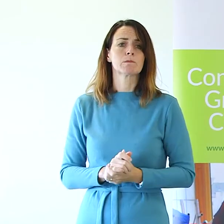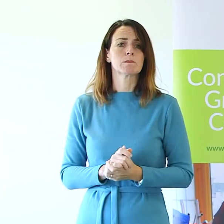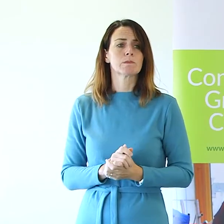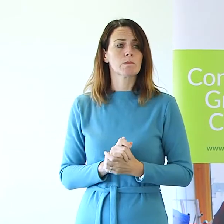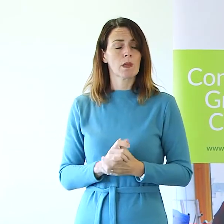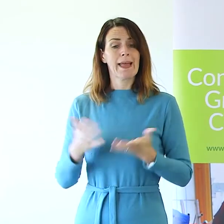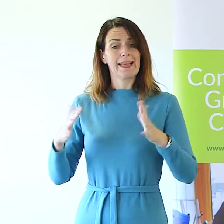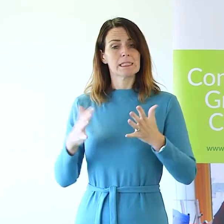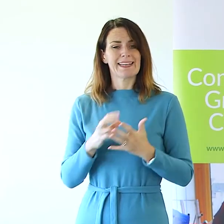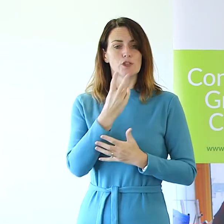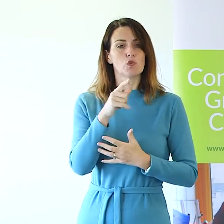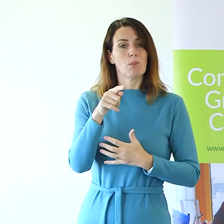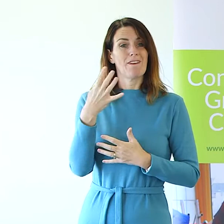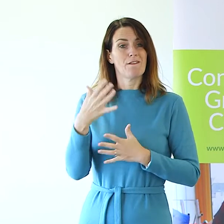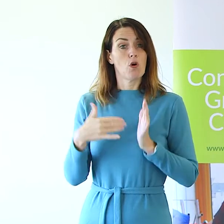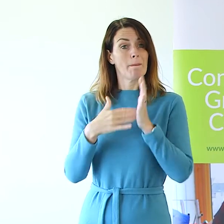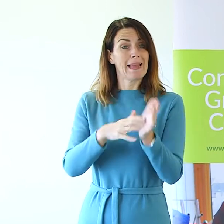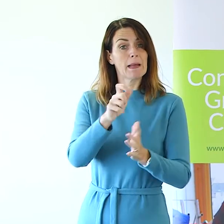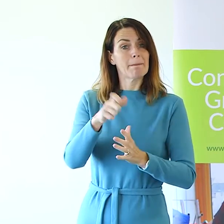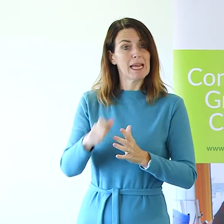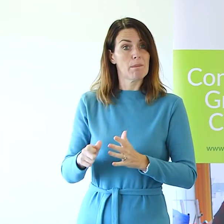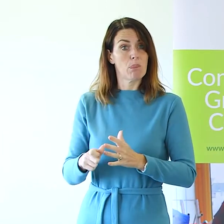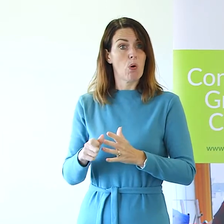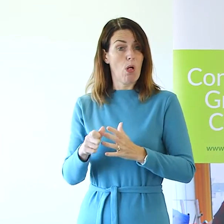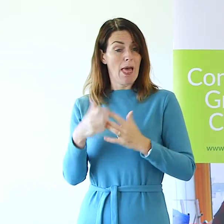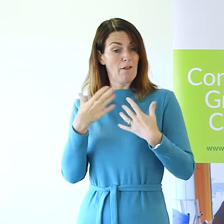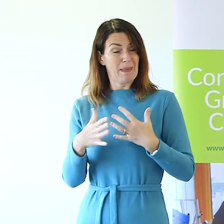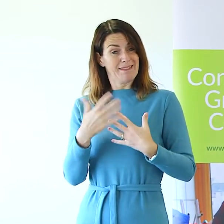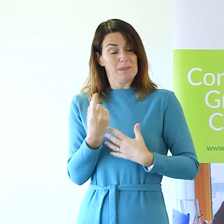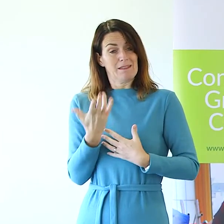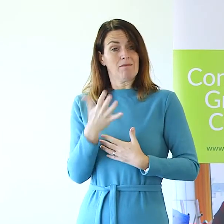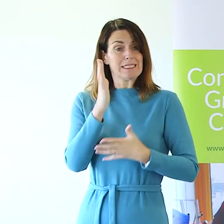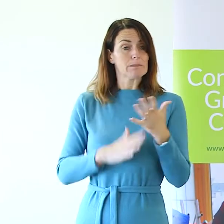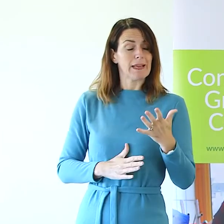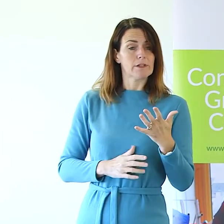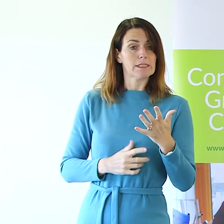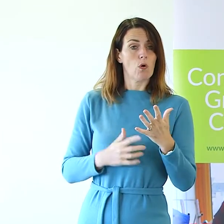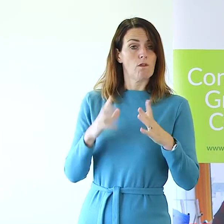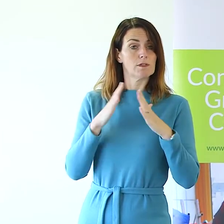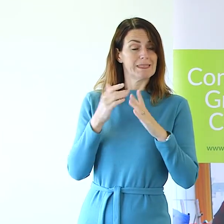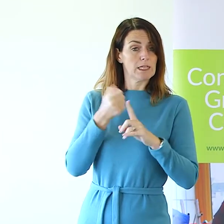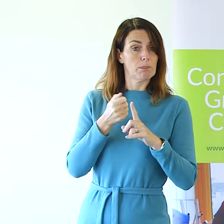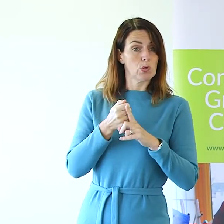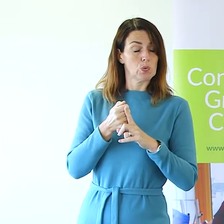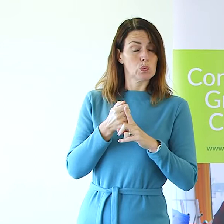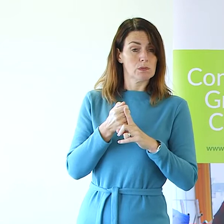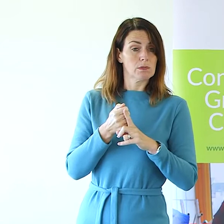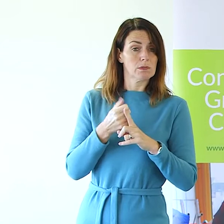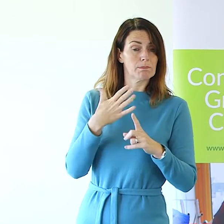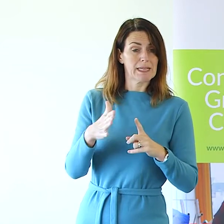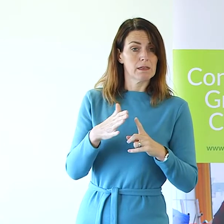an estimated 2.4 million people who noted they had experienced domestic abuse in a November 2019